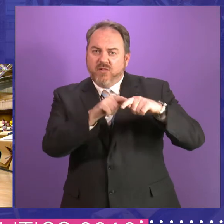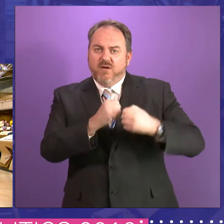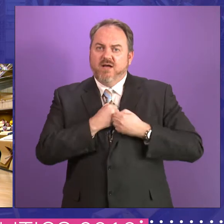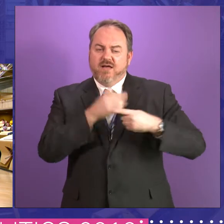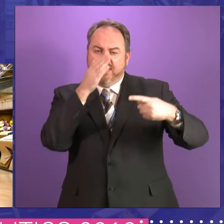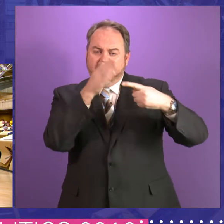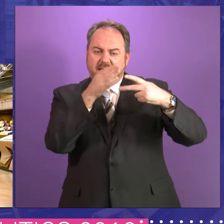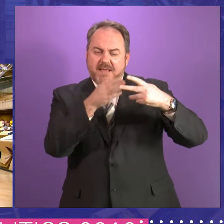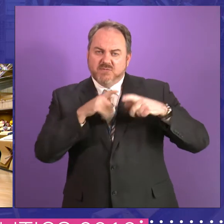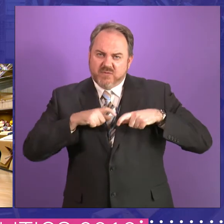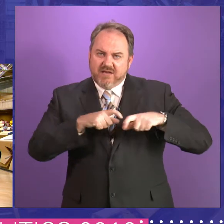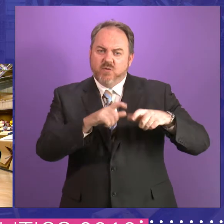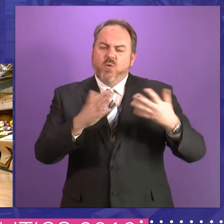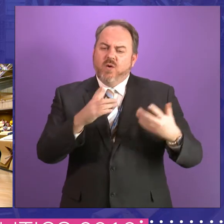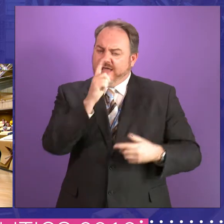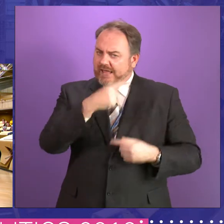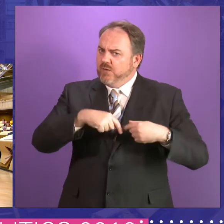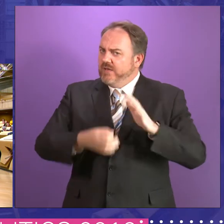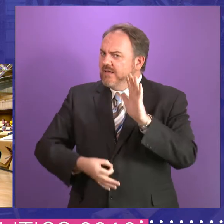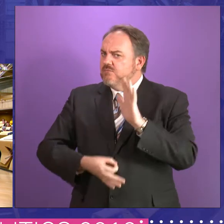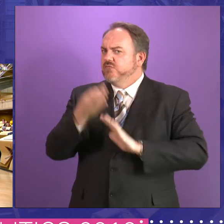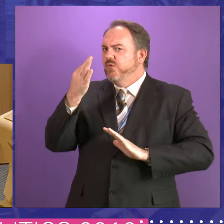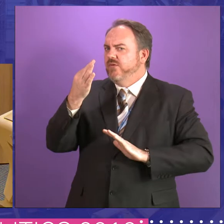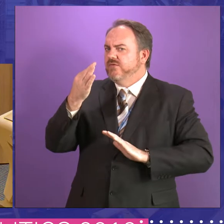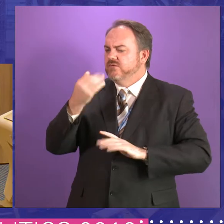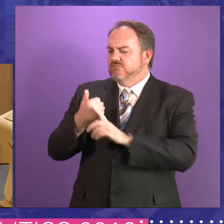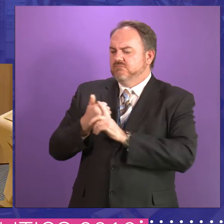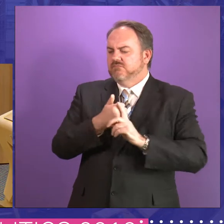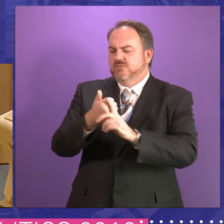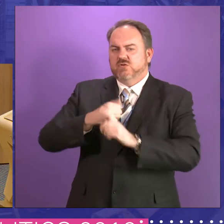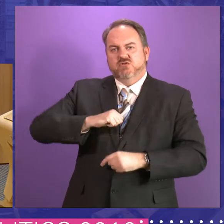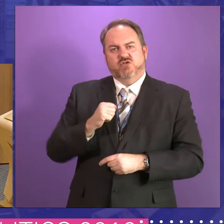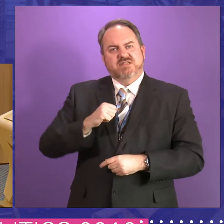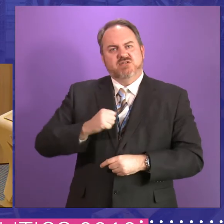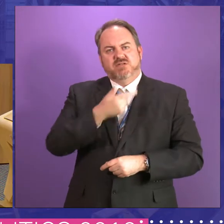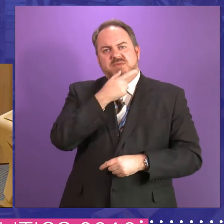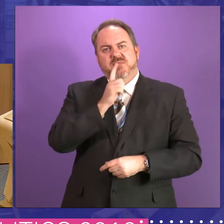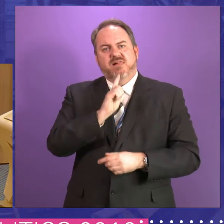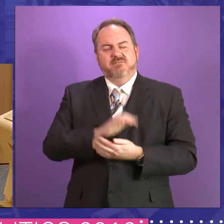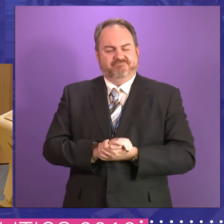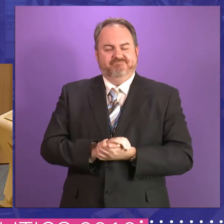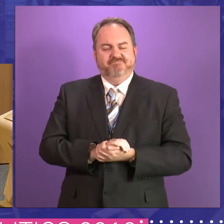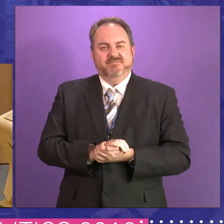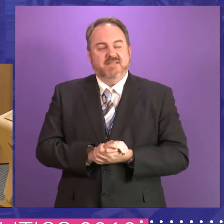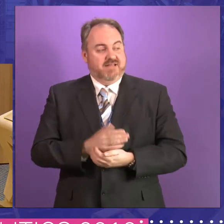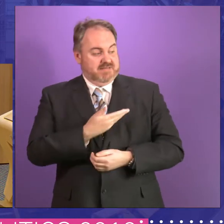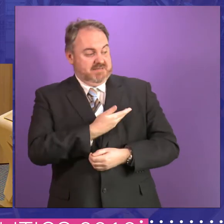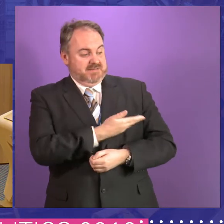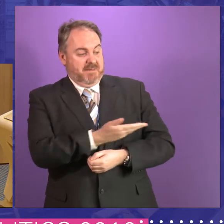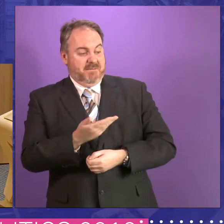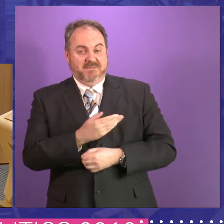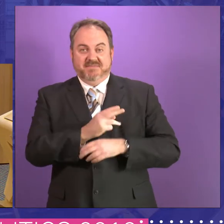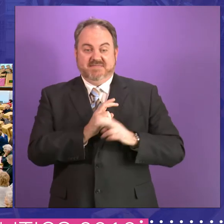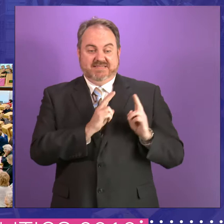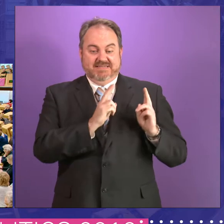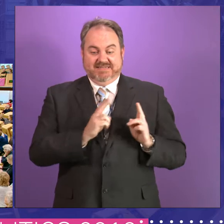to do better for the people of Scotland. I believe actually we're joined, in fact I think it's over here, some of the early, the